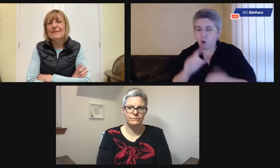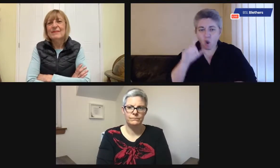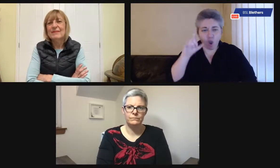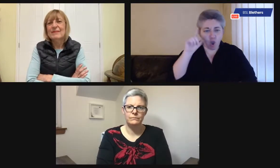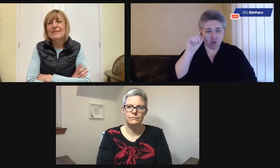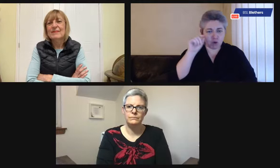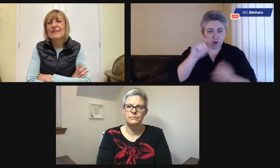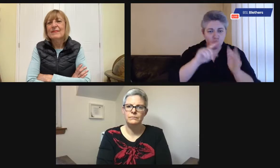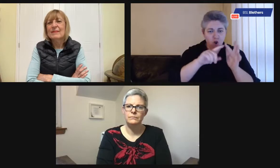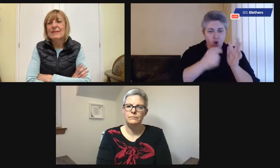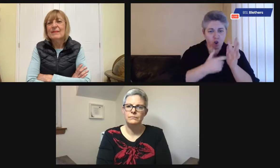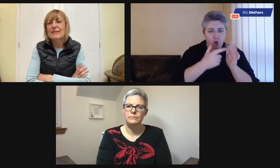to existing buttons.